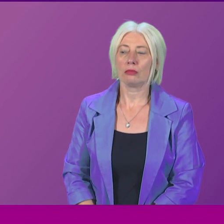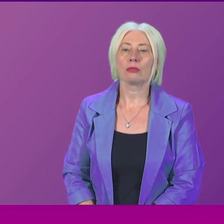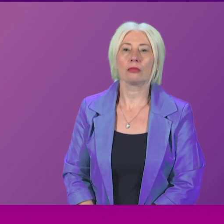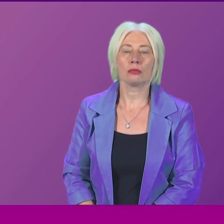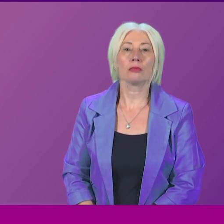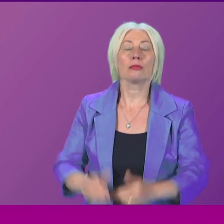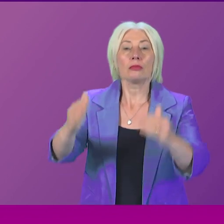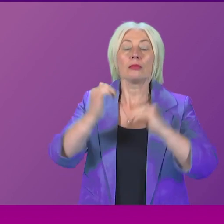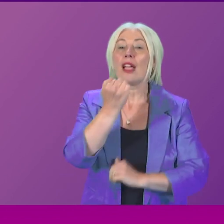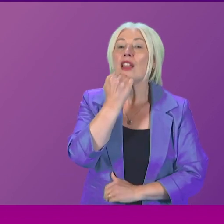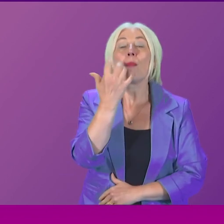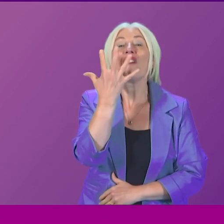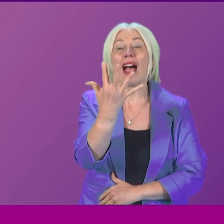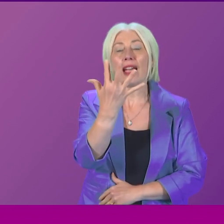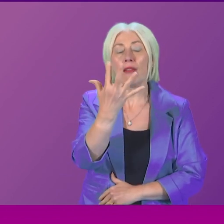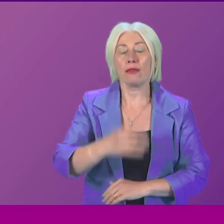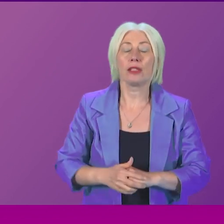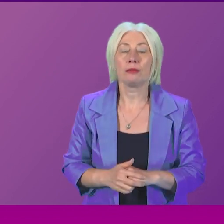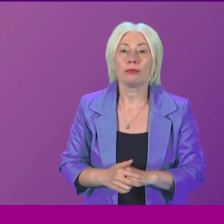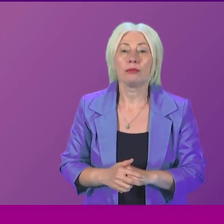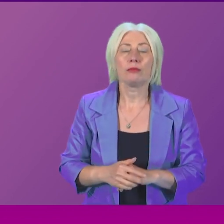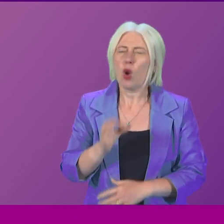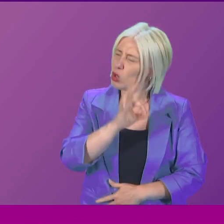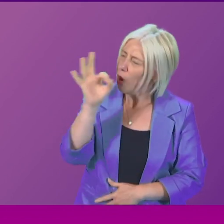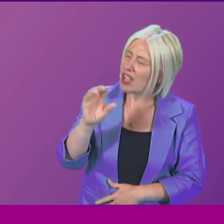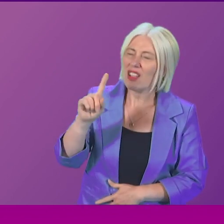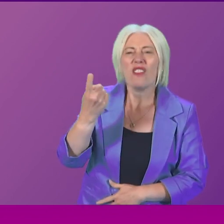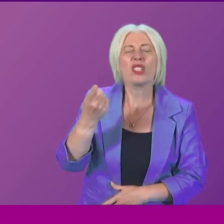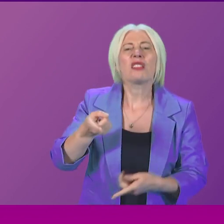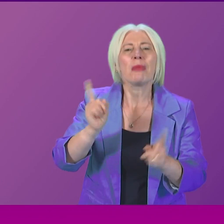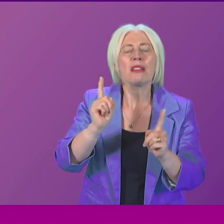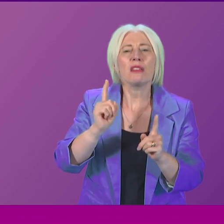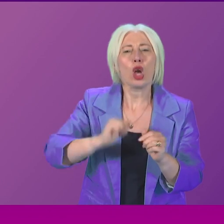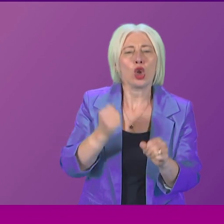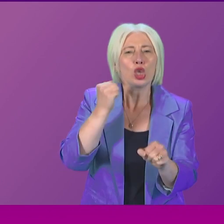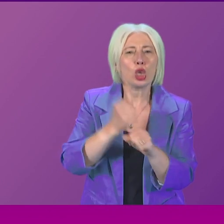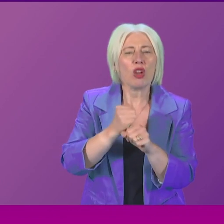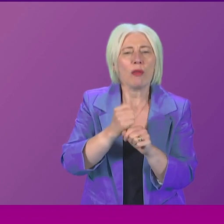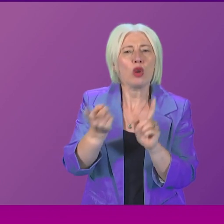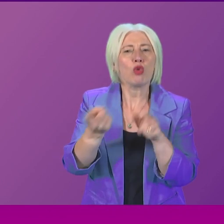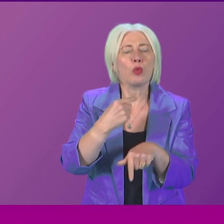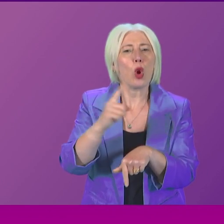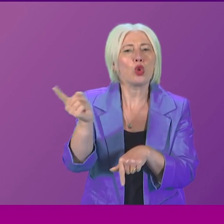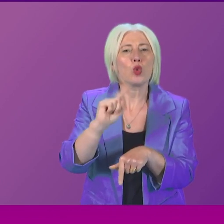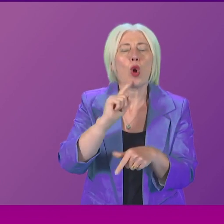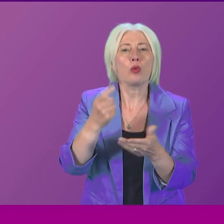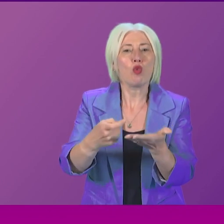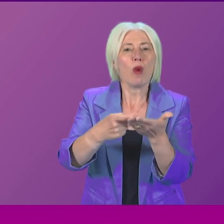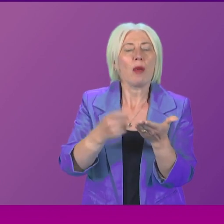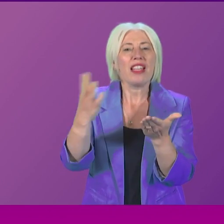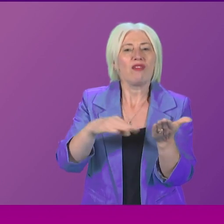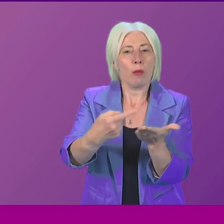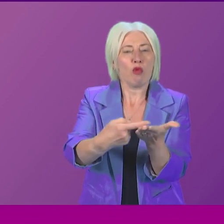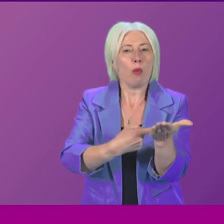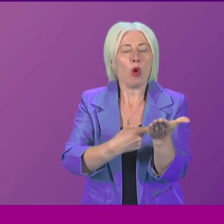Question number five, Jackson Karloff. To ask the First Minister what the Scottish Government's response is to the recommendations